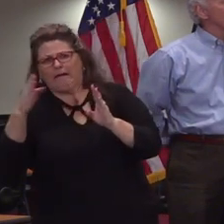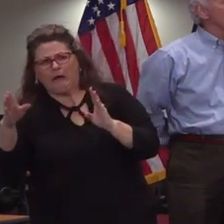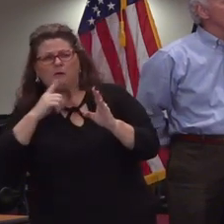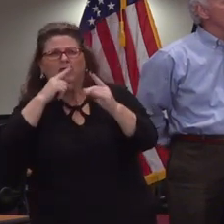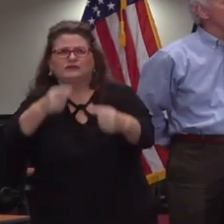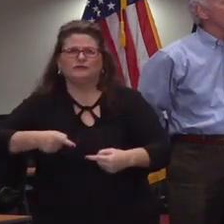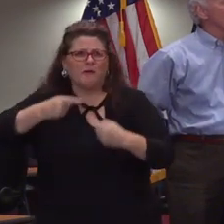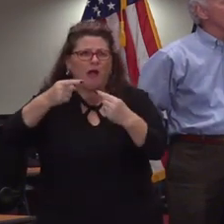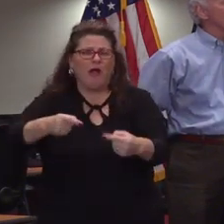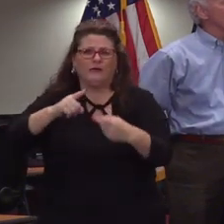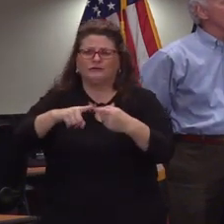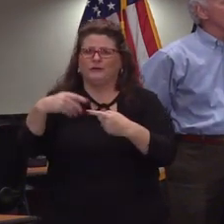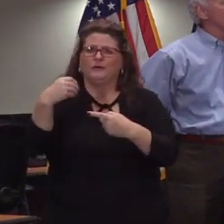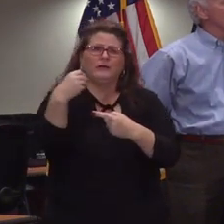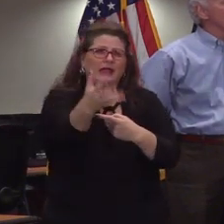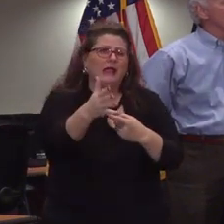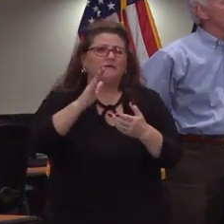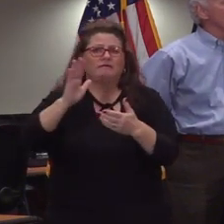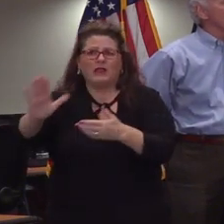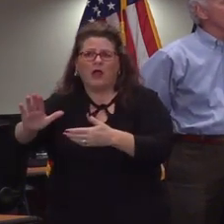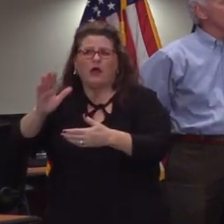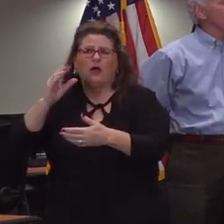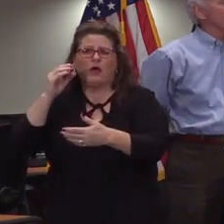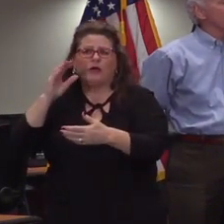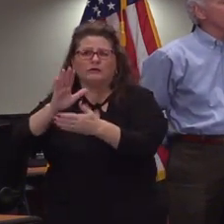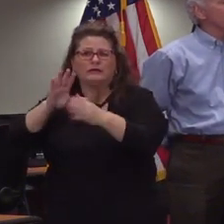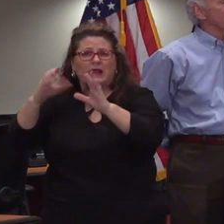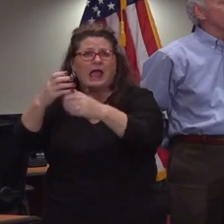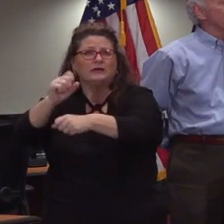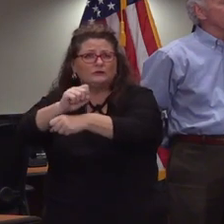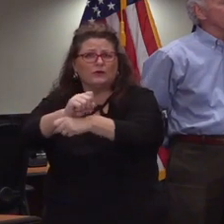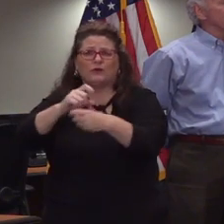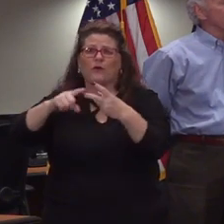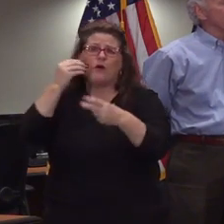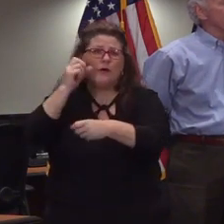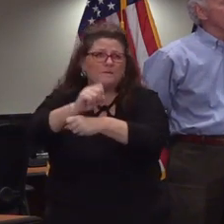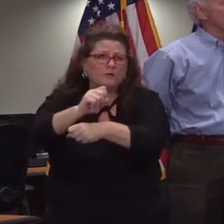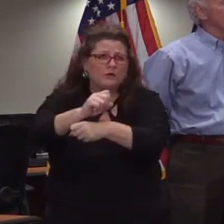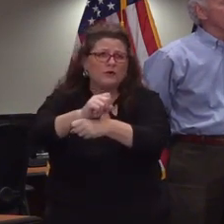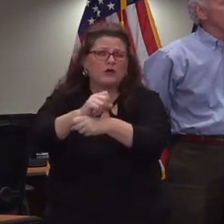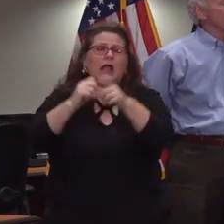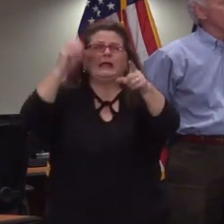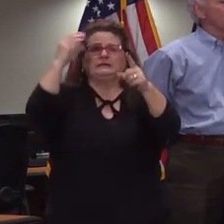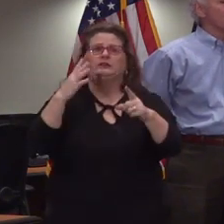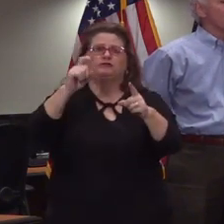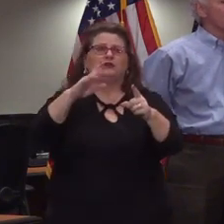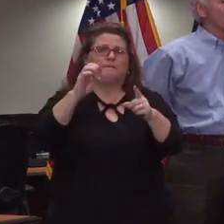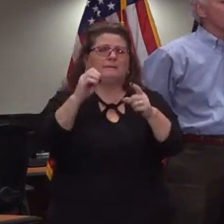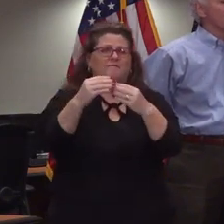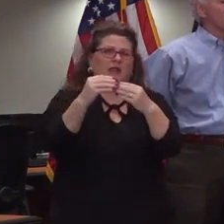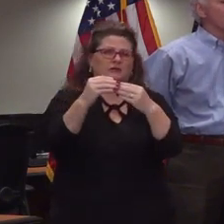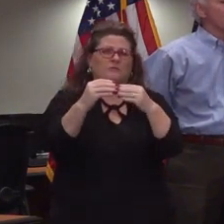really done as well as they normally would in a one-to-one with a teacher there should be a good dose of common sense but we have not given